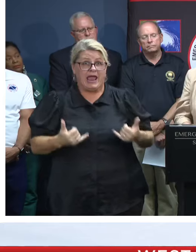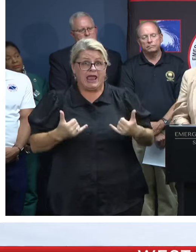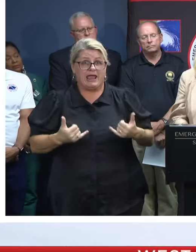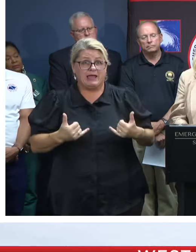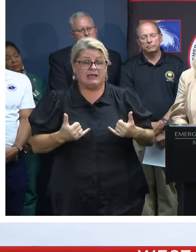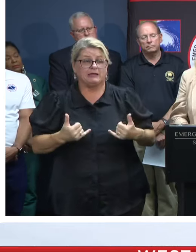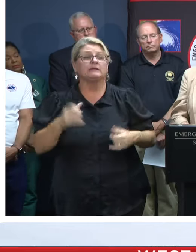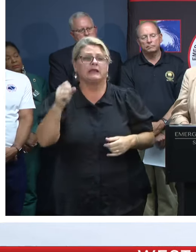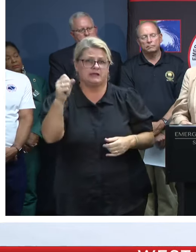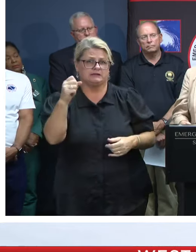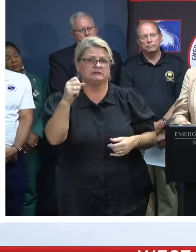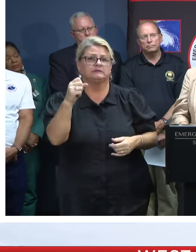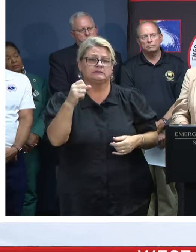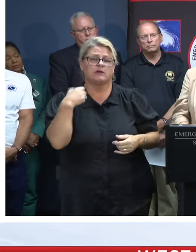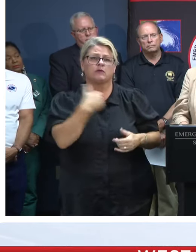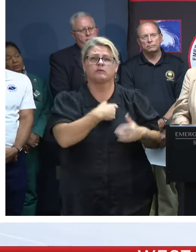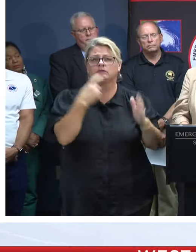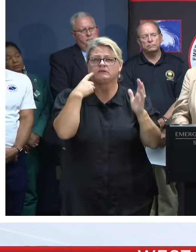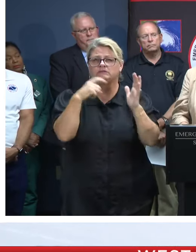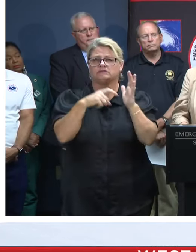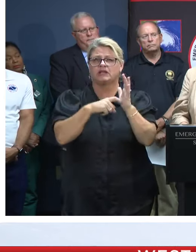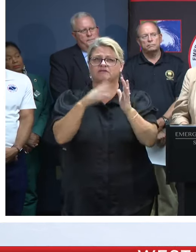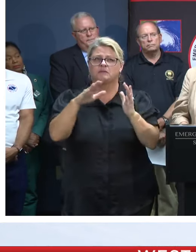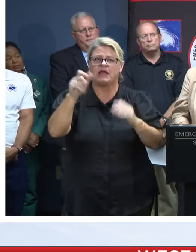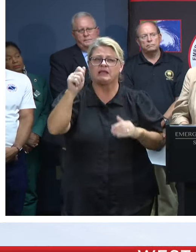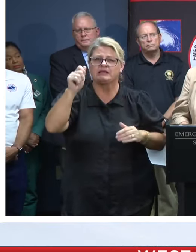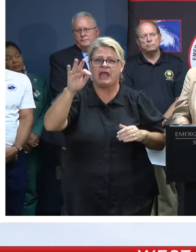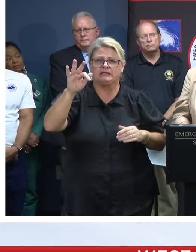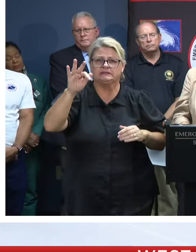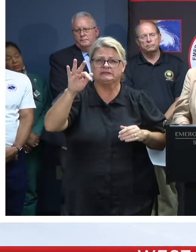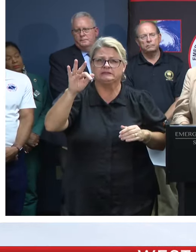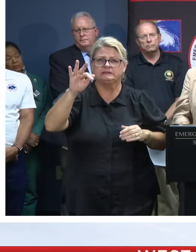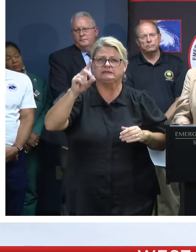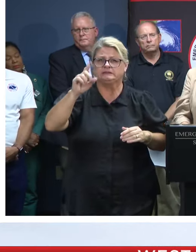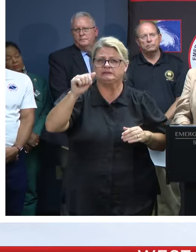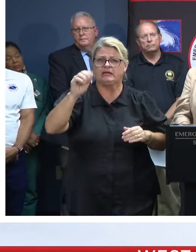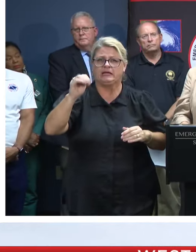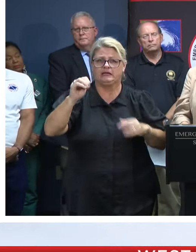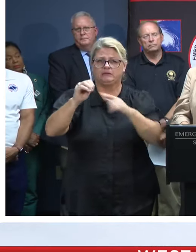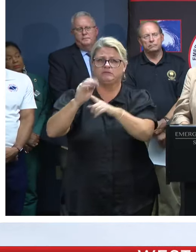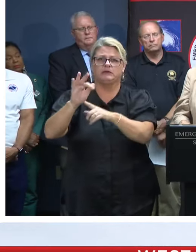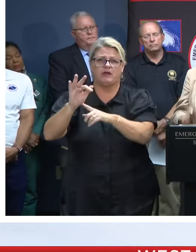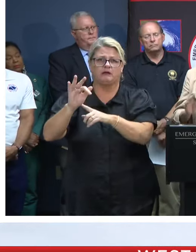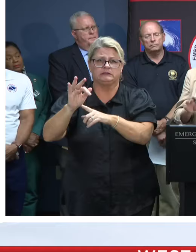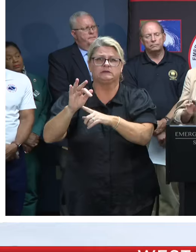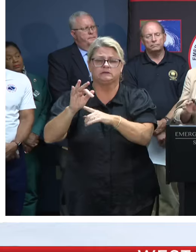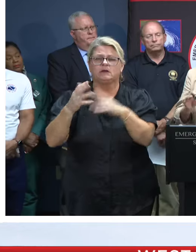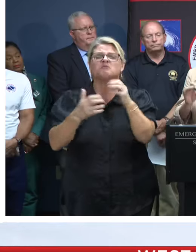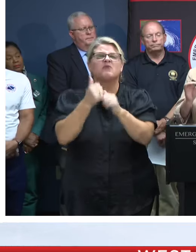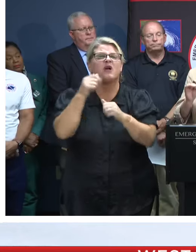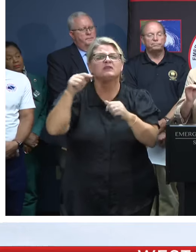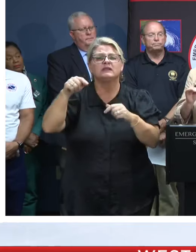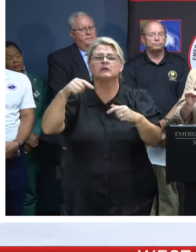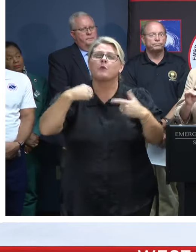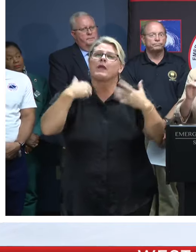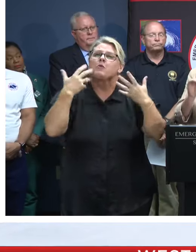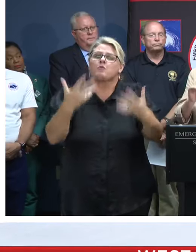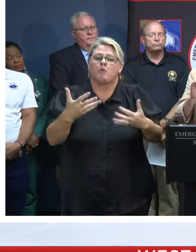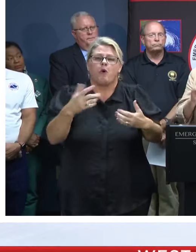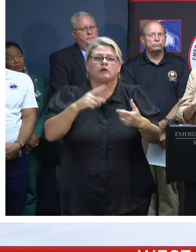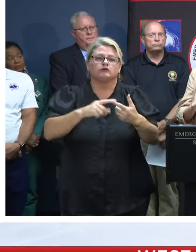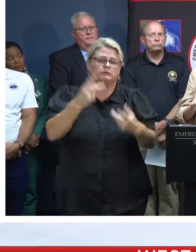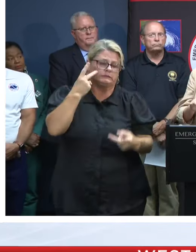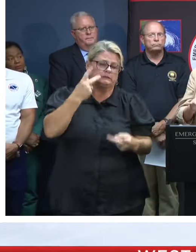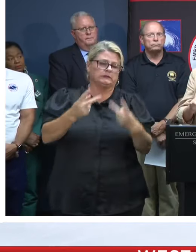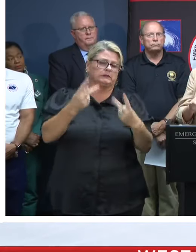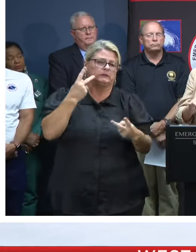ma'am. We identified, I guess, about 19 dams, and basically those were just dams we wanted to get a current